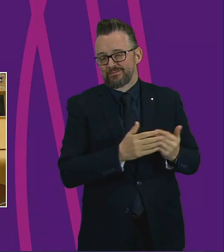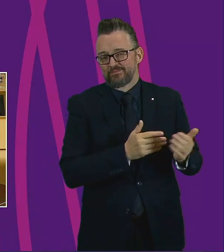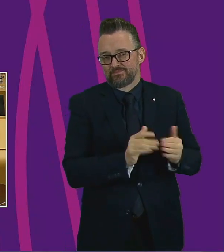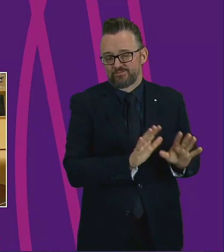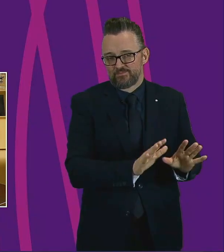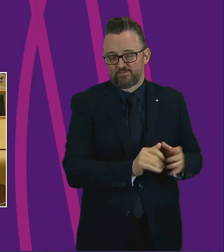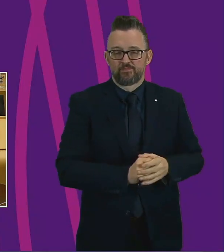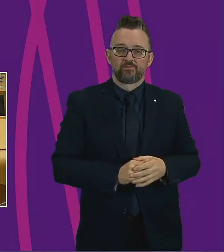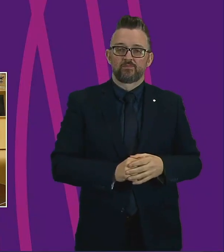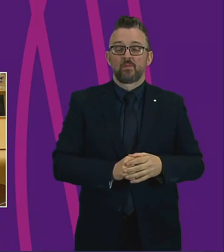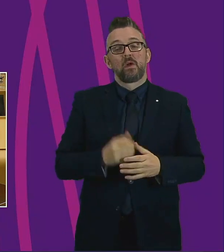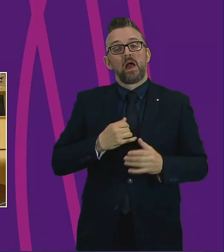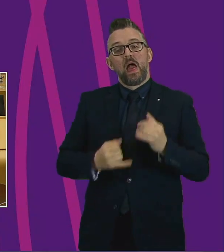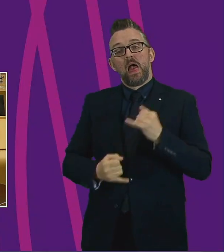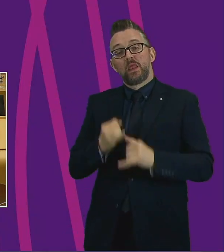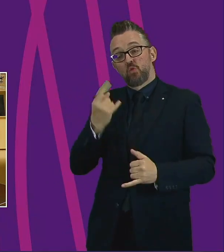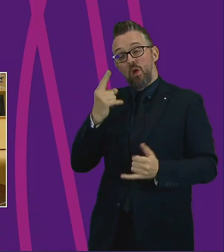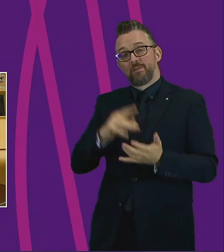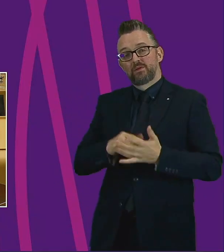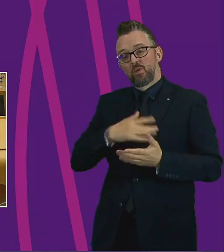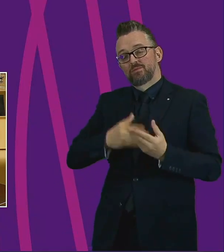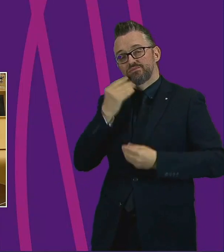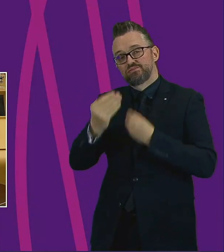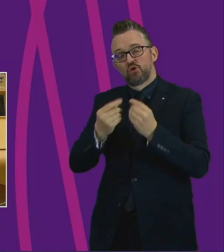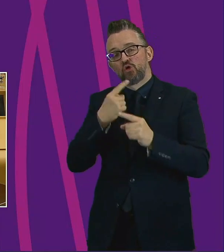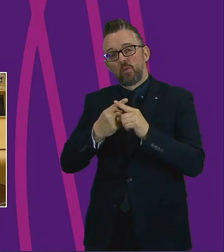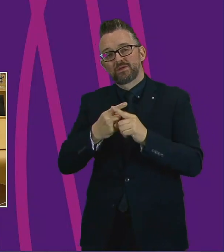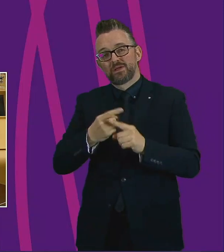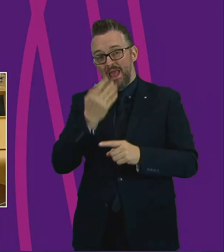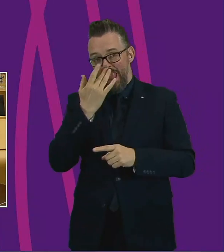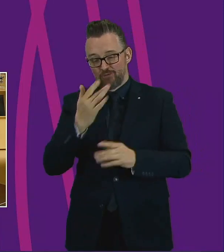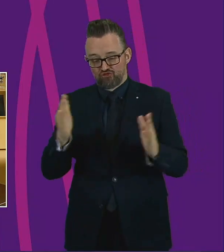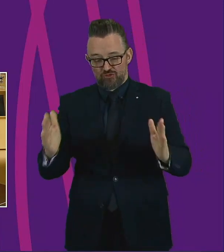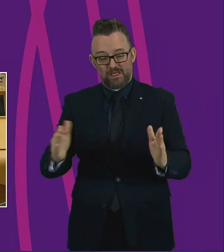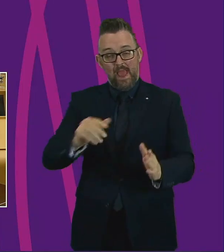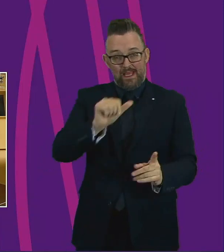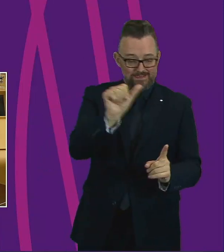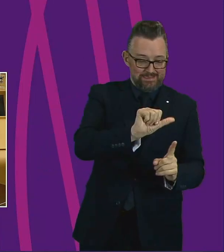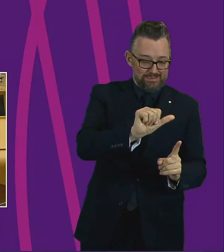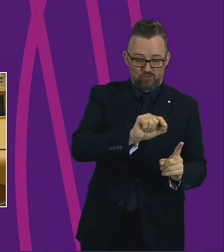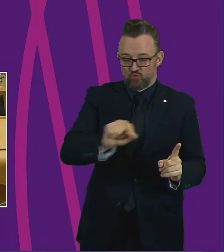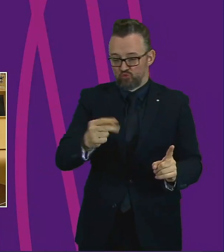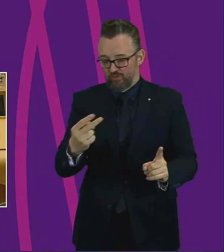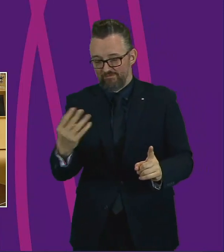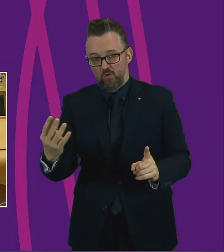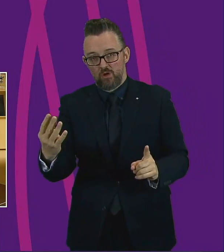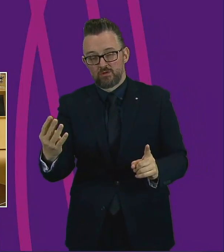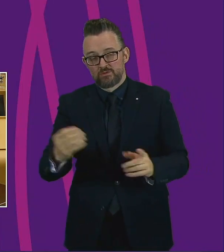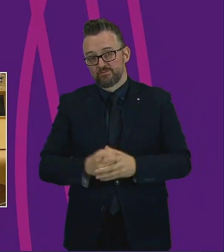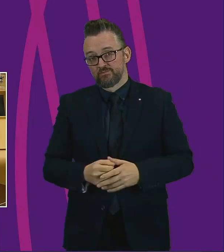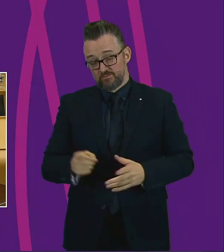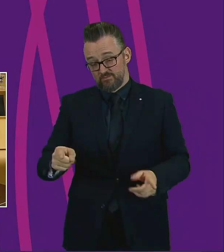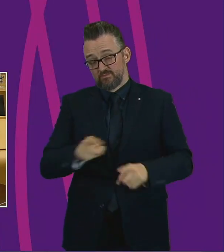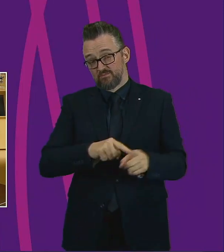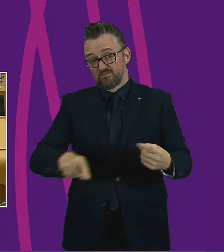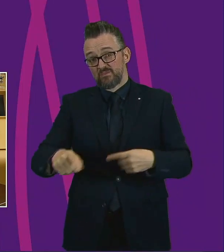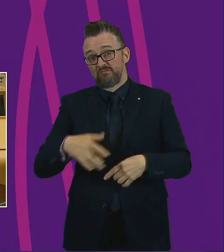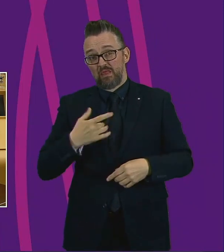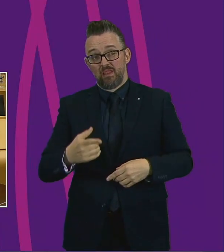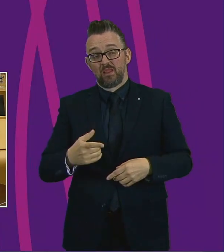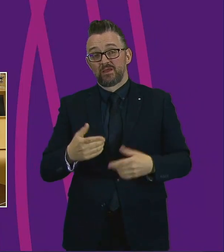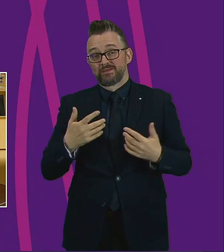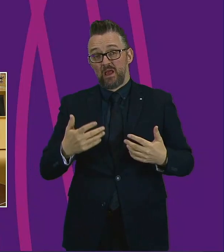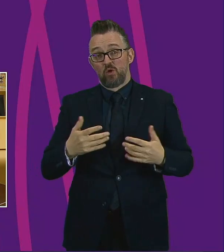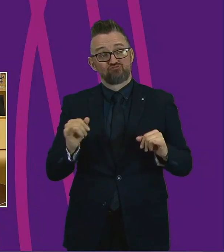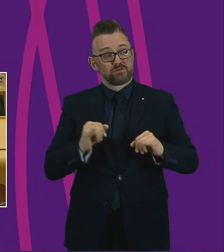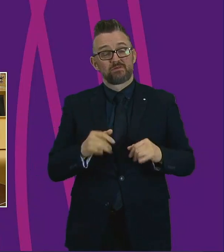talking about the age group of 16 to 24, because I do believe that they are amongst the biggest losers in